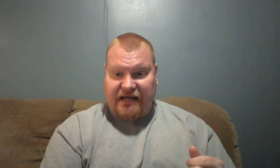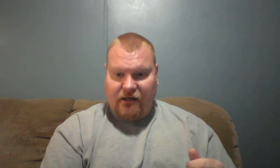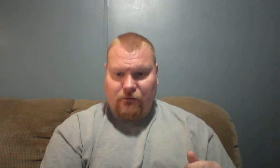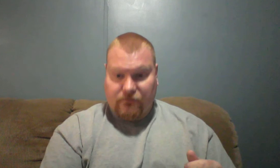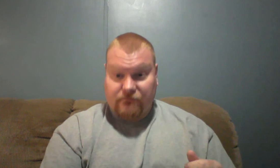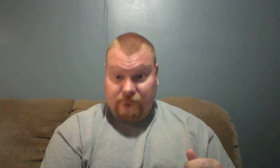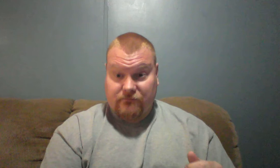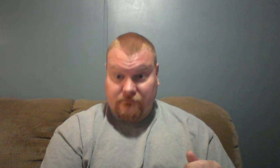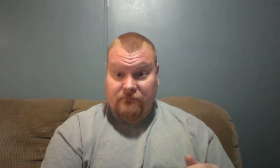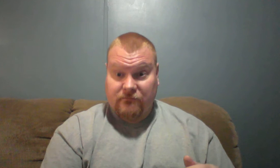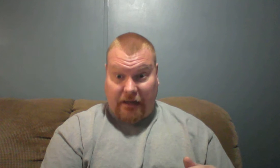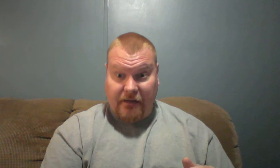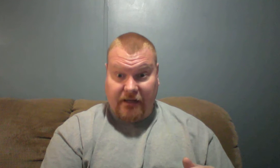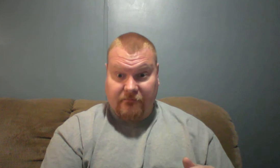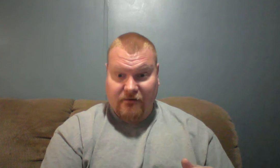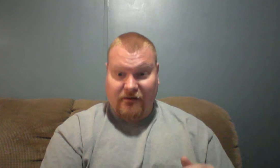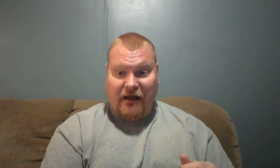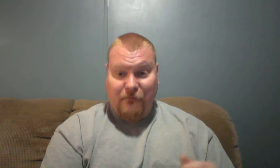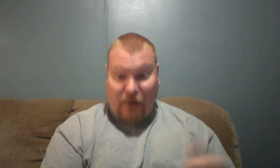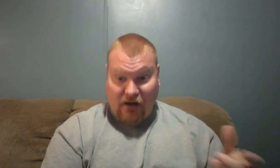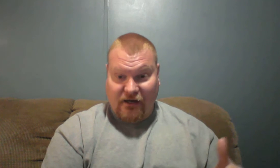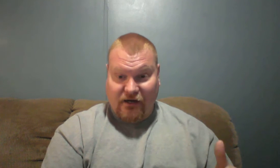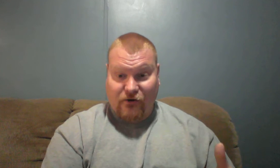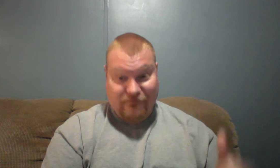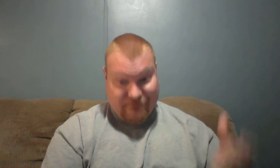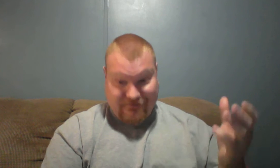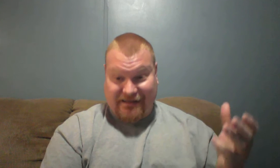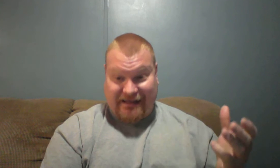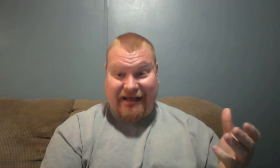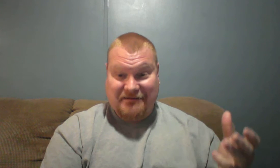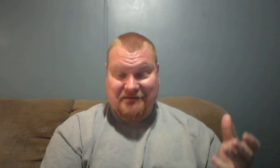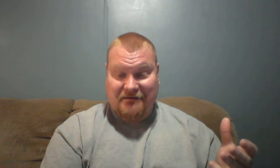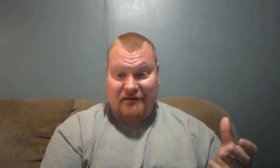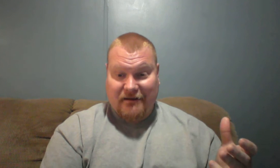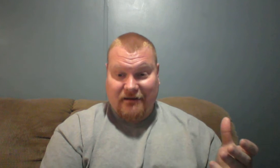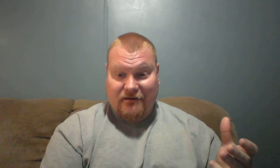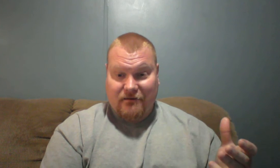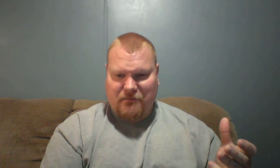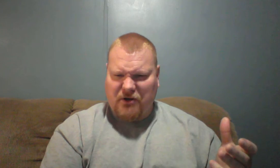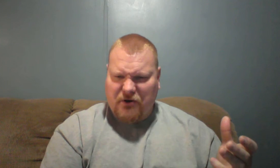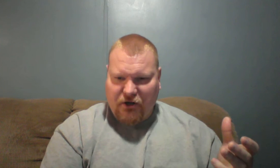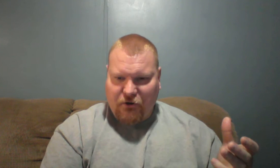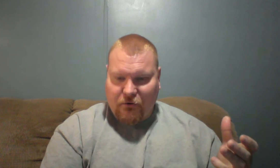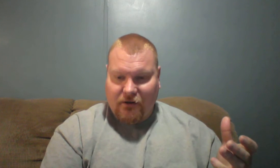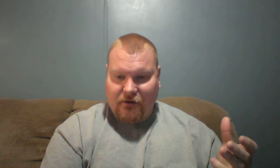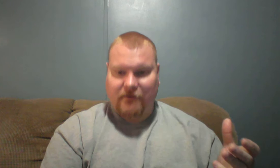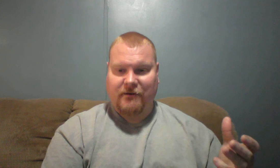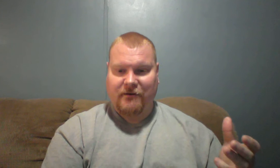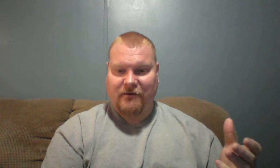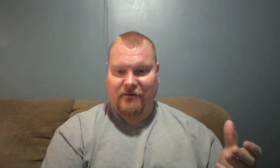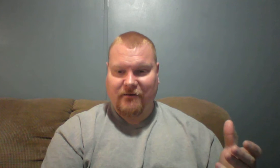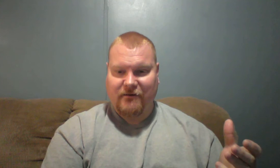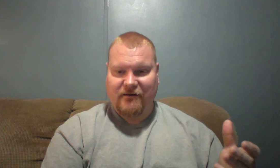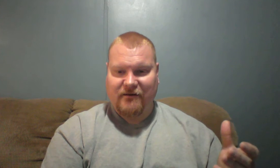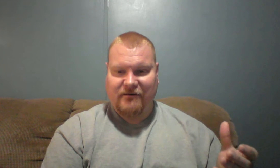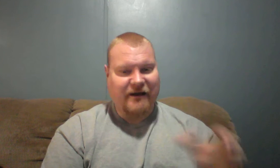know. Amen. Paul I know. Yeah. But who are you? Did not